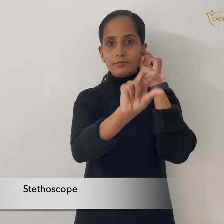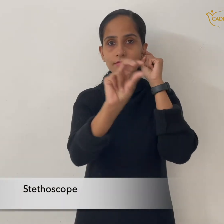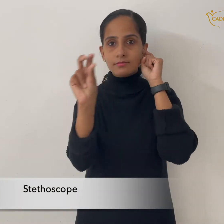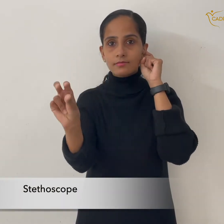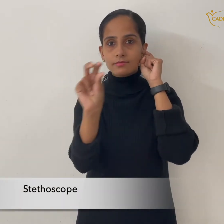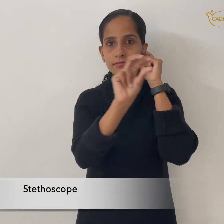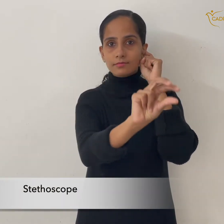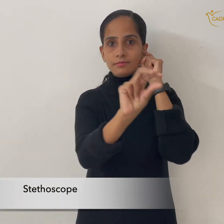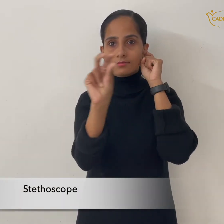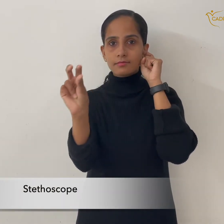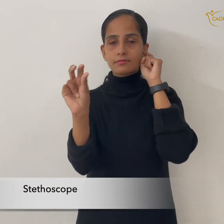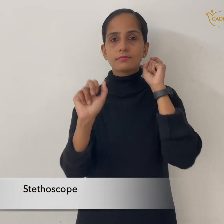stethoscope